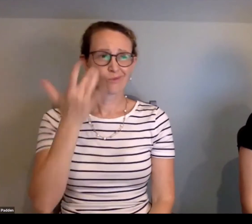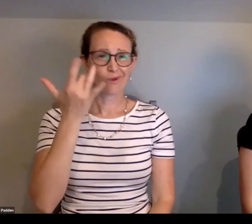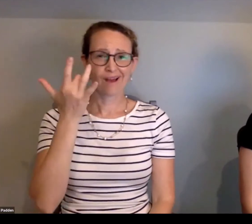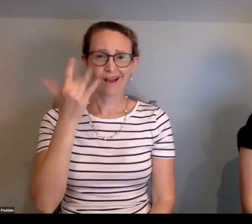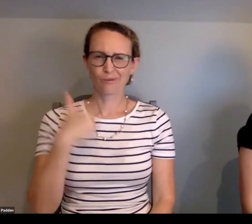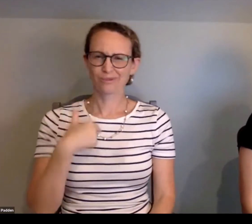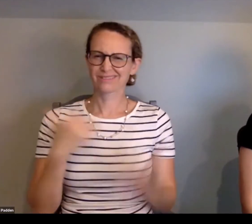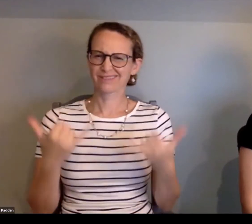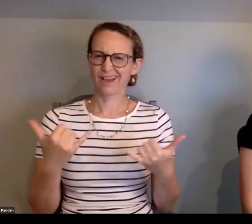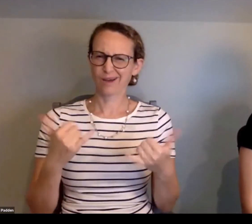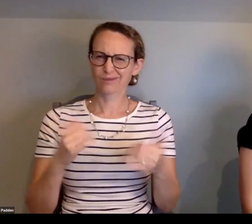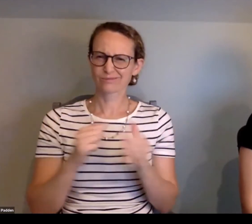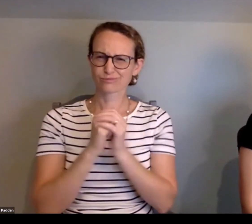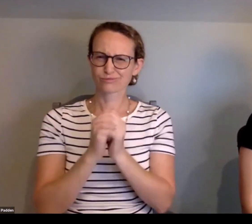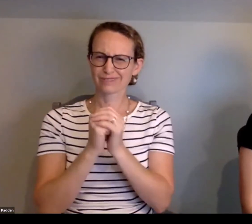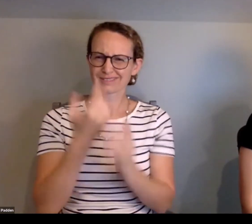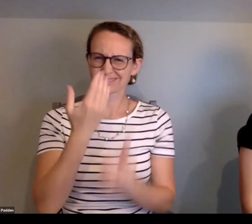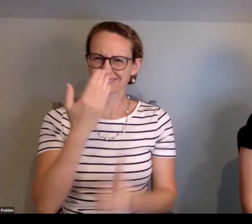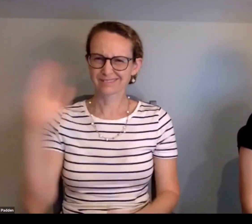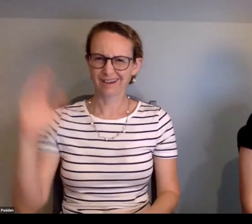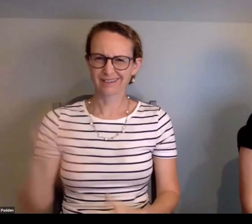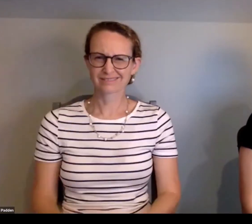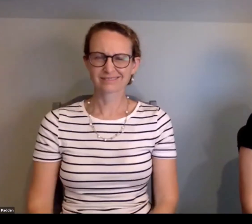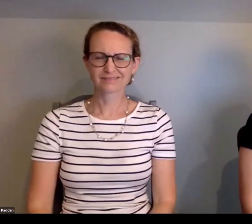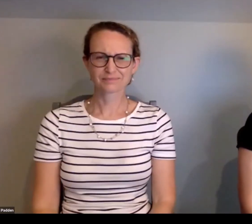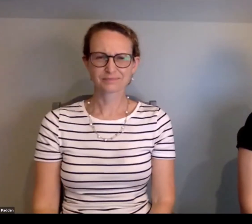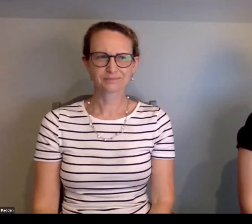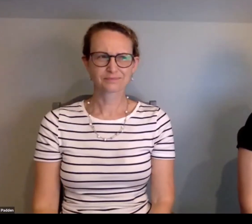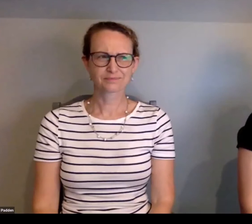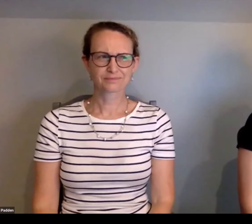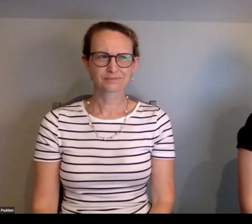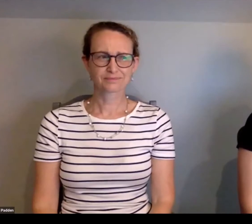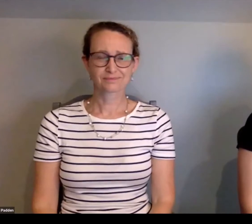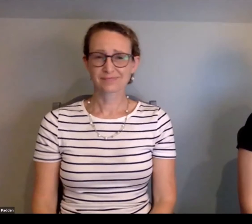And while our hearts are breaking, why are we now praising God?